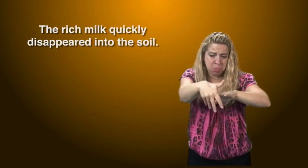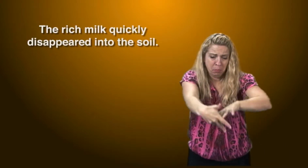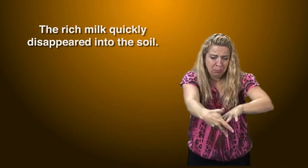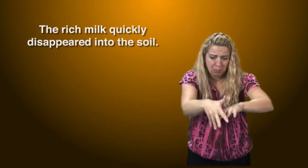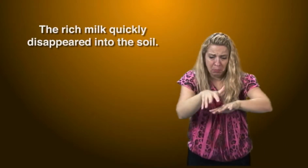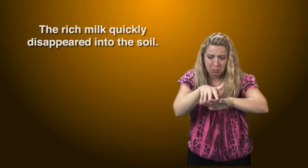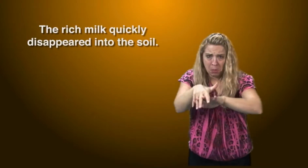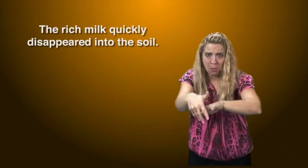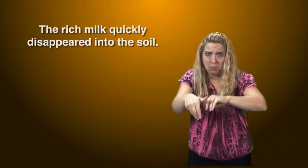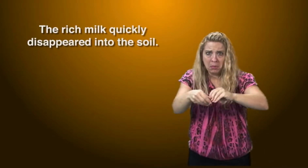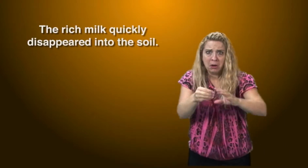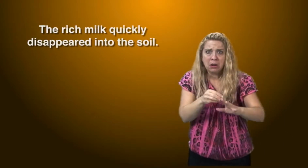soil.